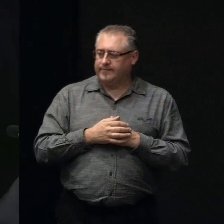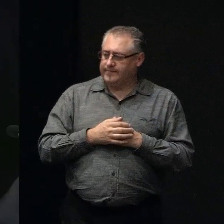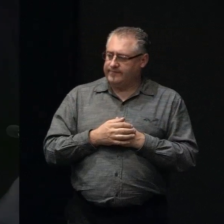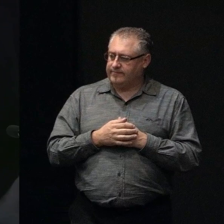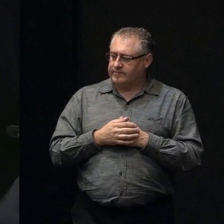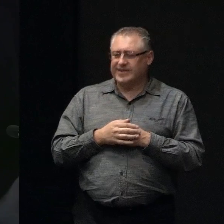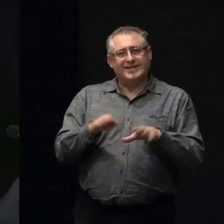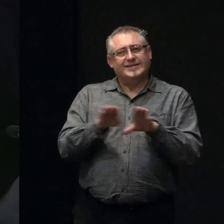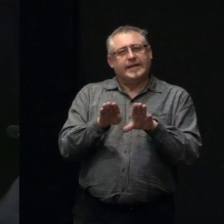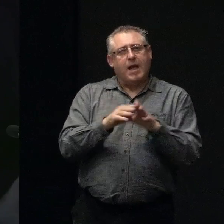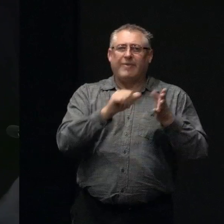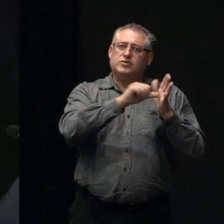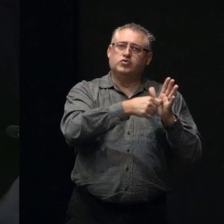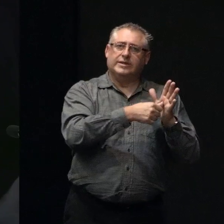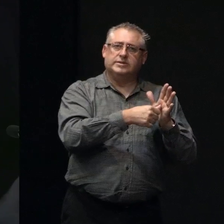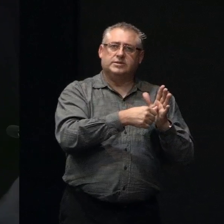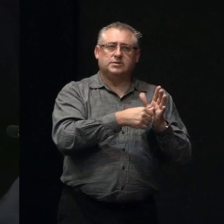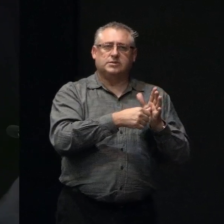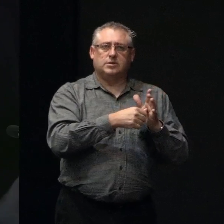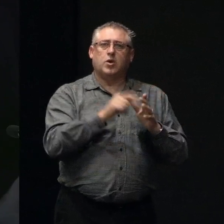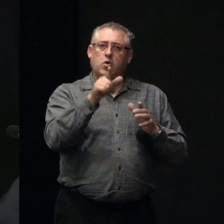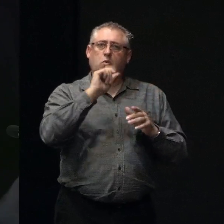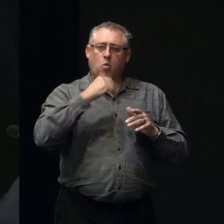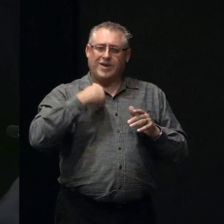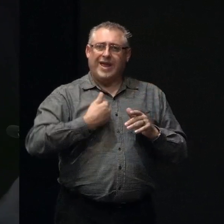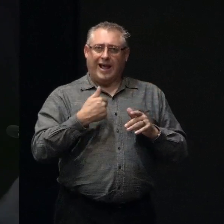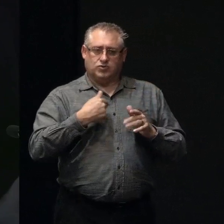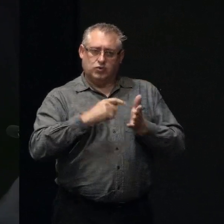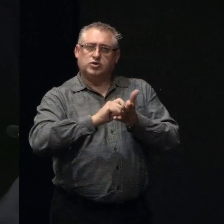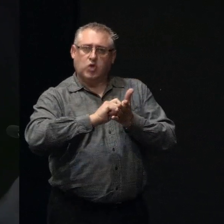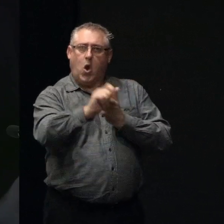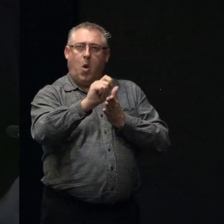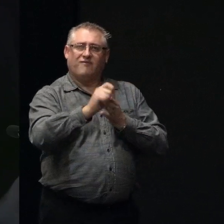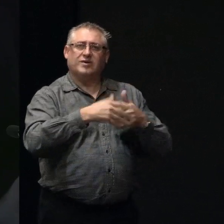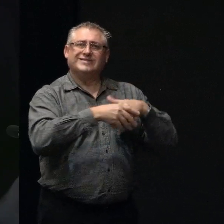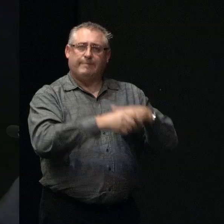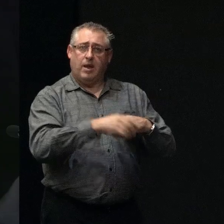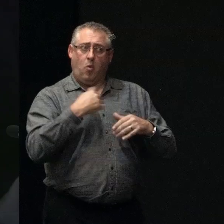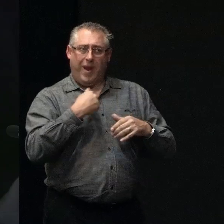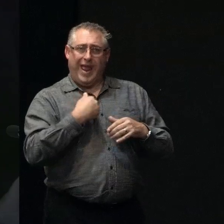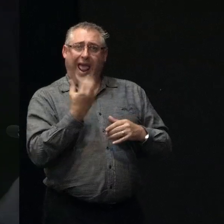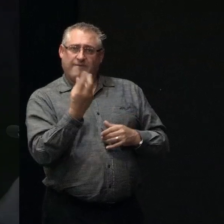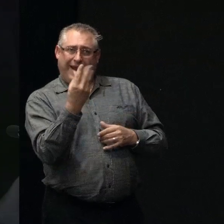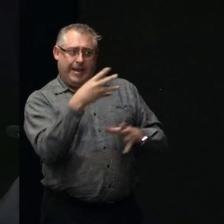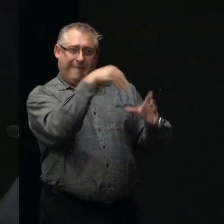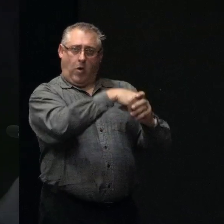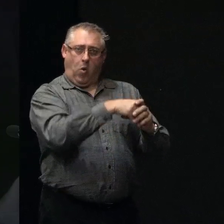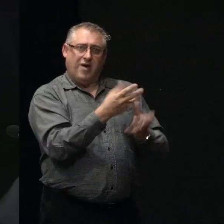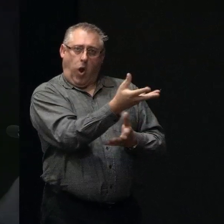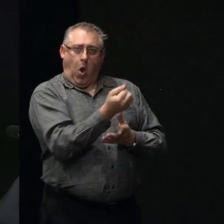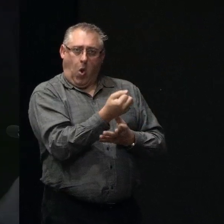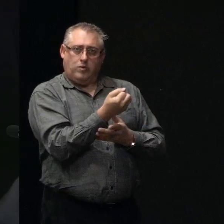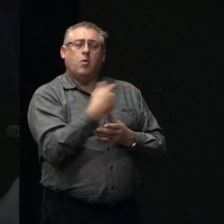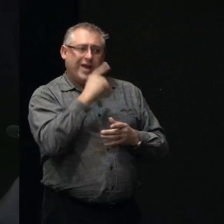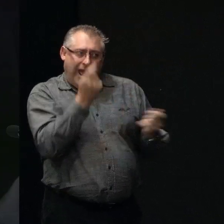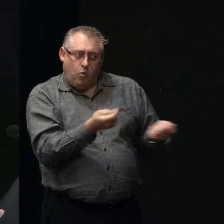Same kind of thing with insurance, you will need us to sign off on the settlement if we have a financial interest in that property, but we can work with